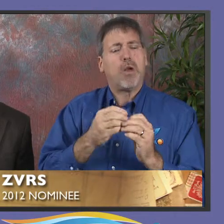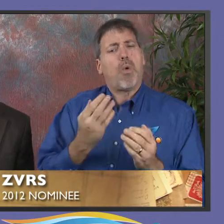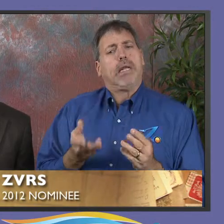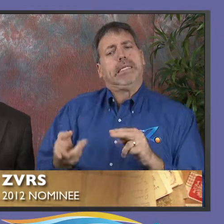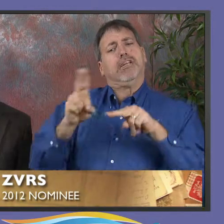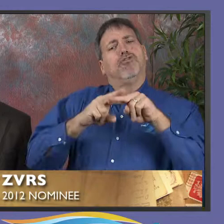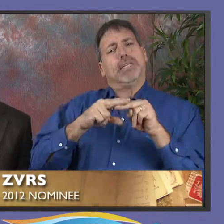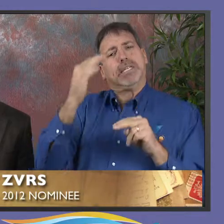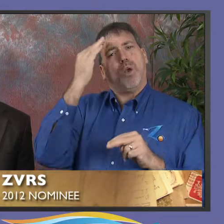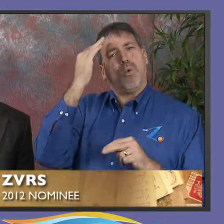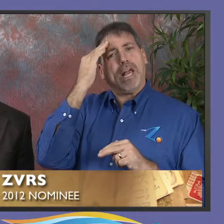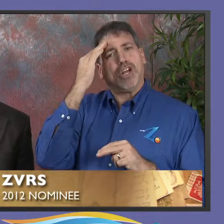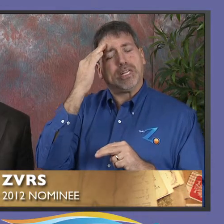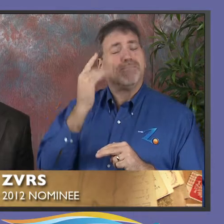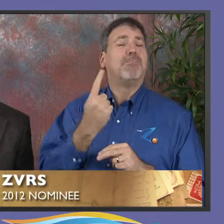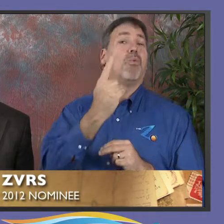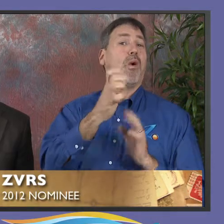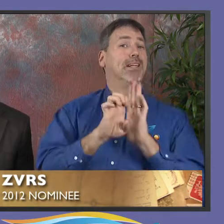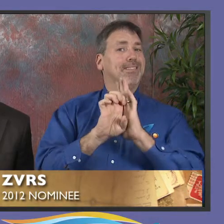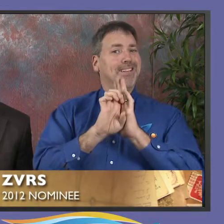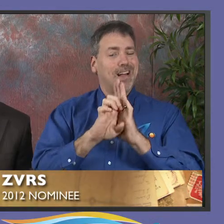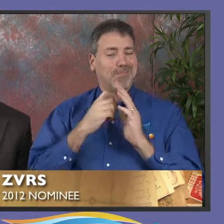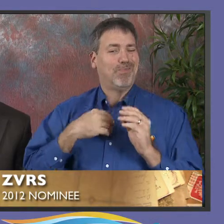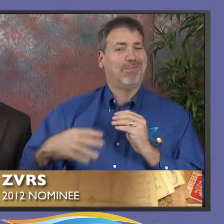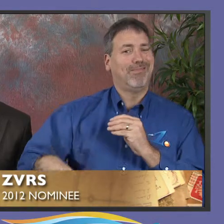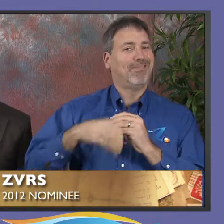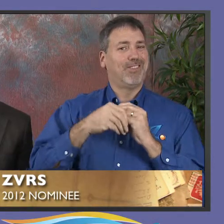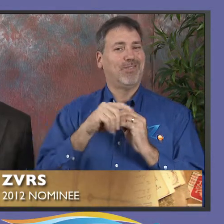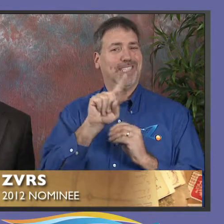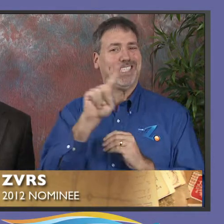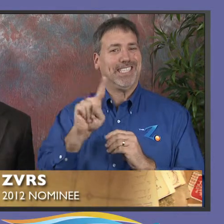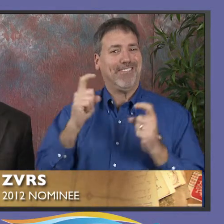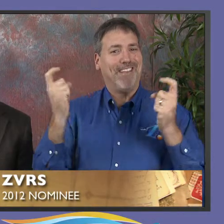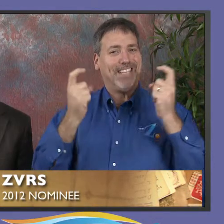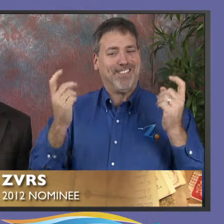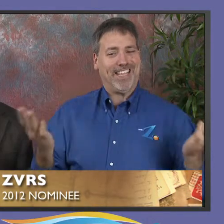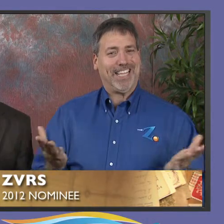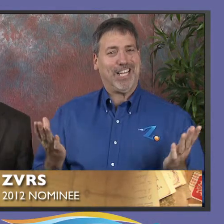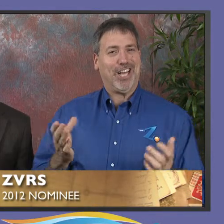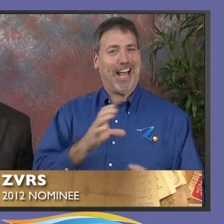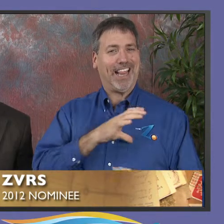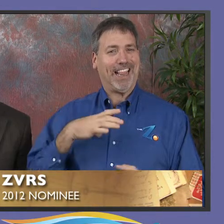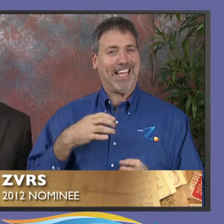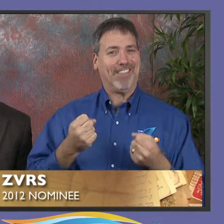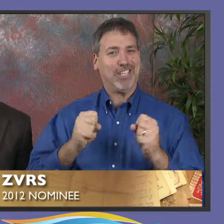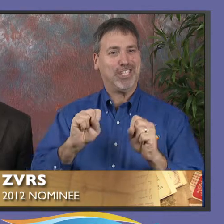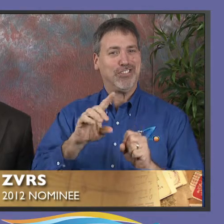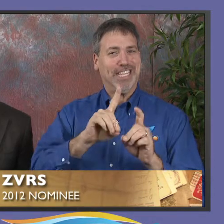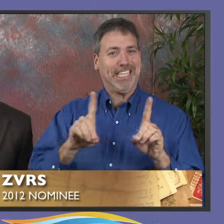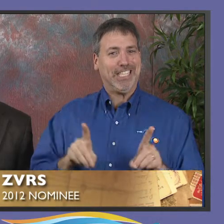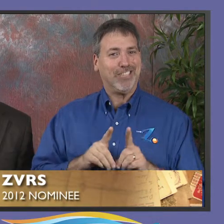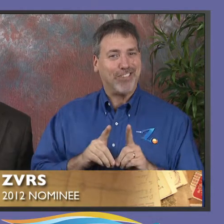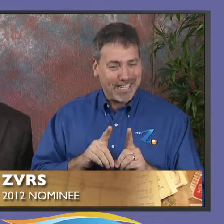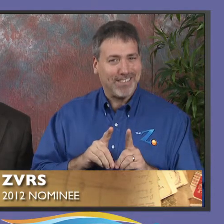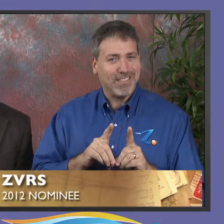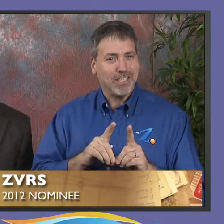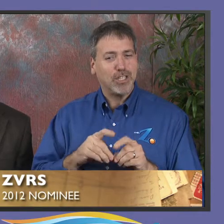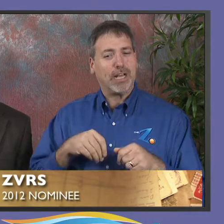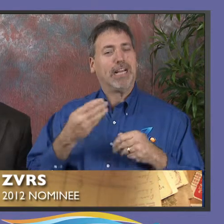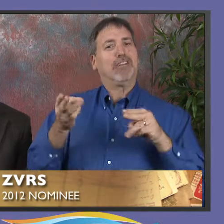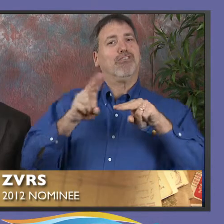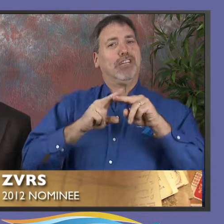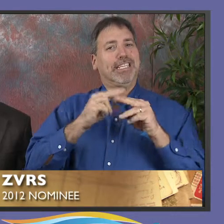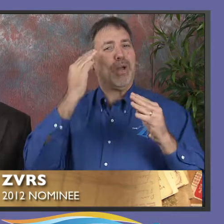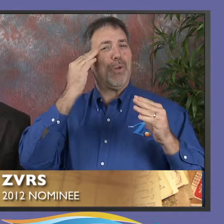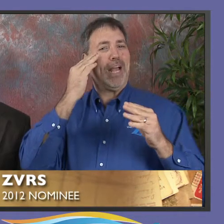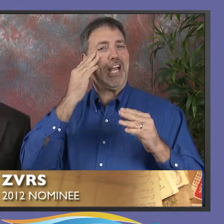local boards, in support of communities, in increasing awareness. Just recently, we've added the Z Festival here in the